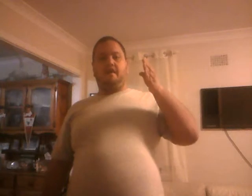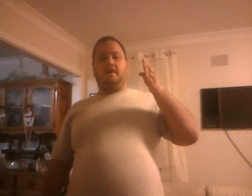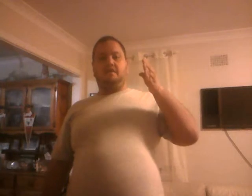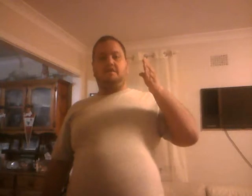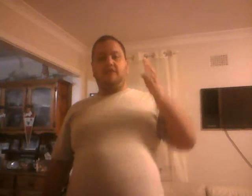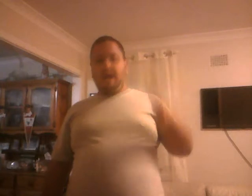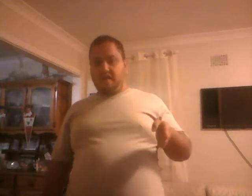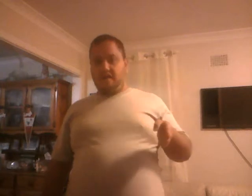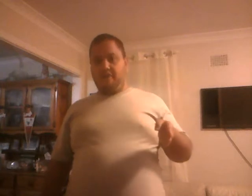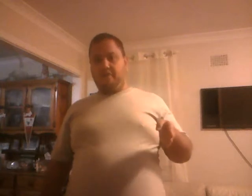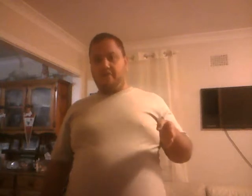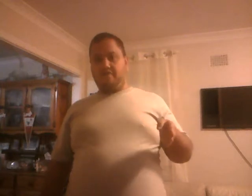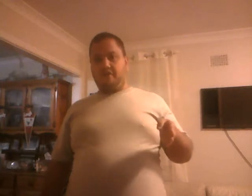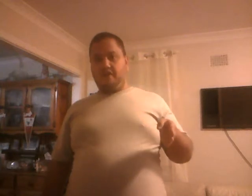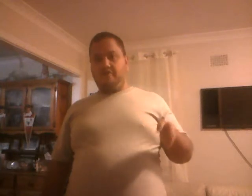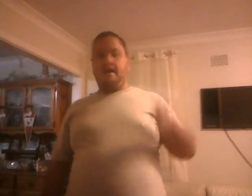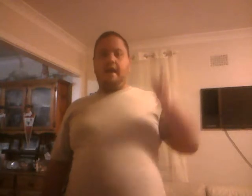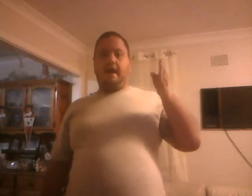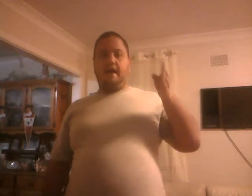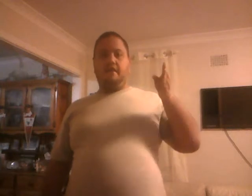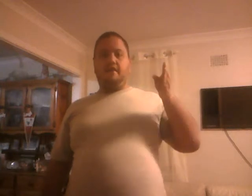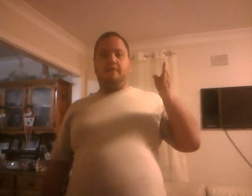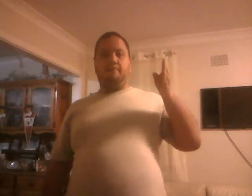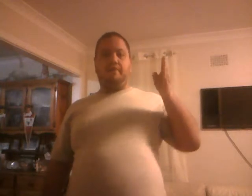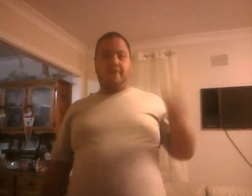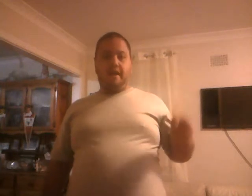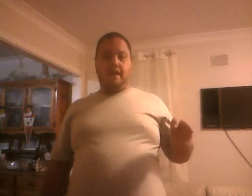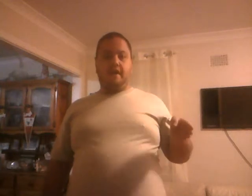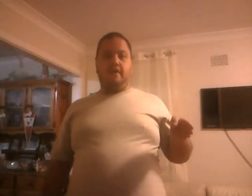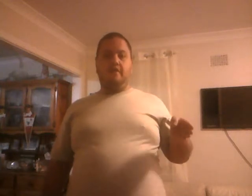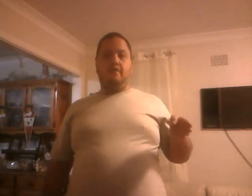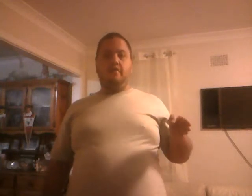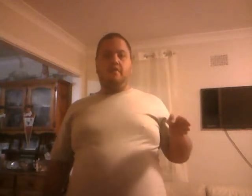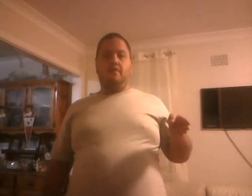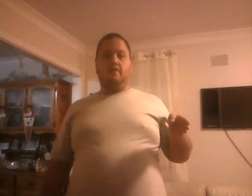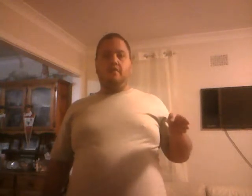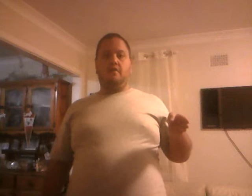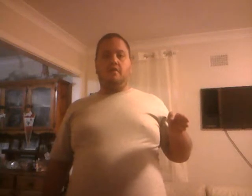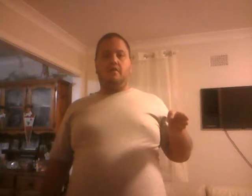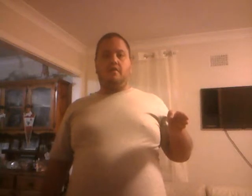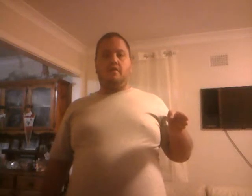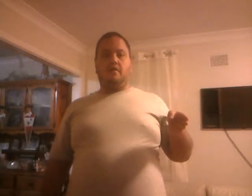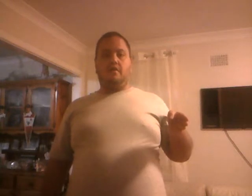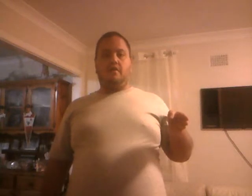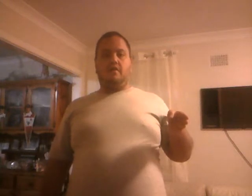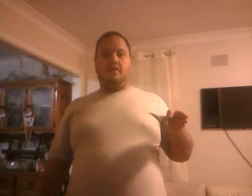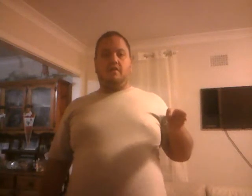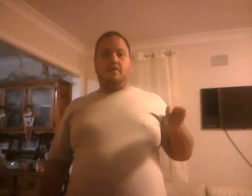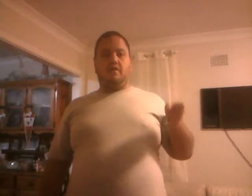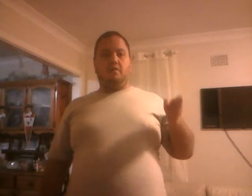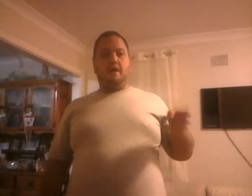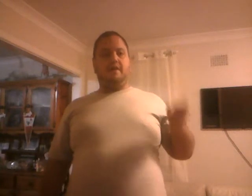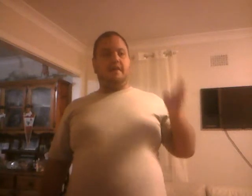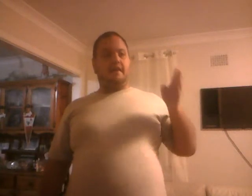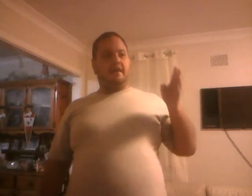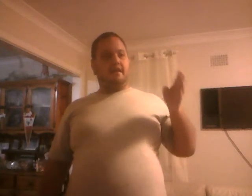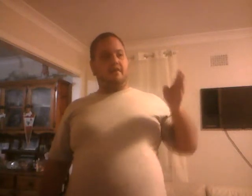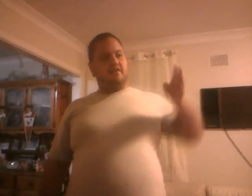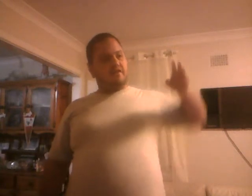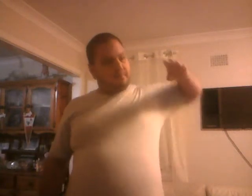charging of false charges, and the pathetic way that it just,